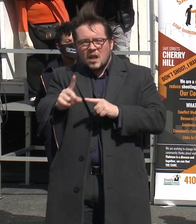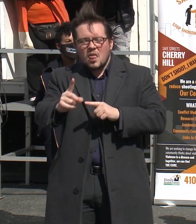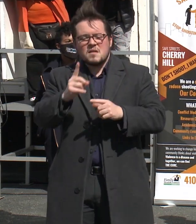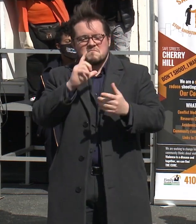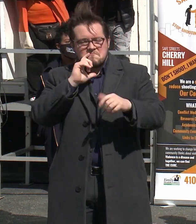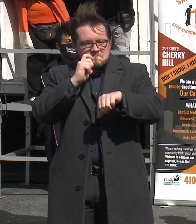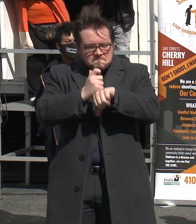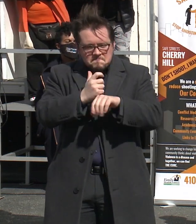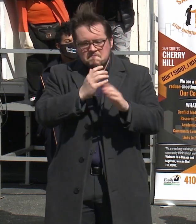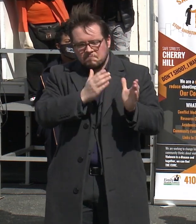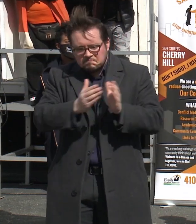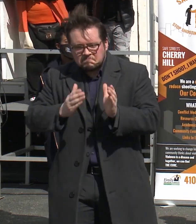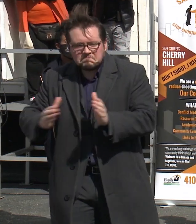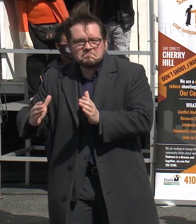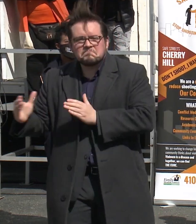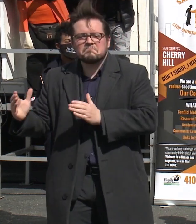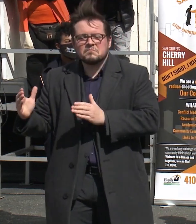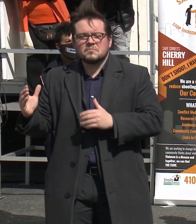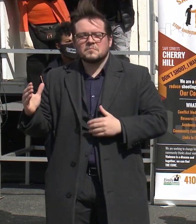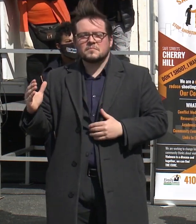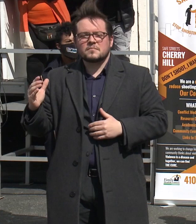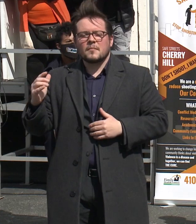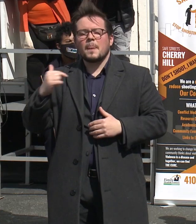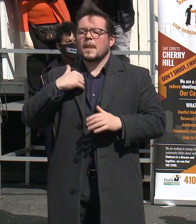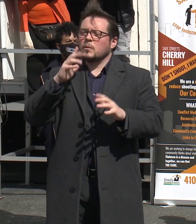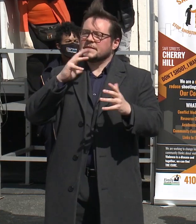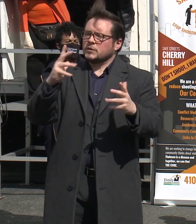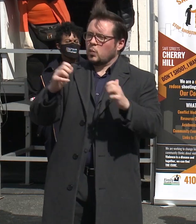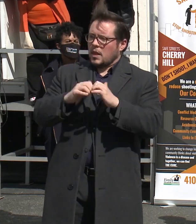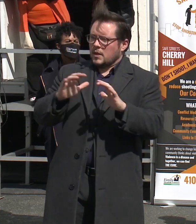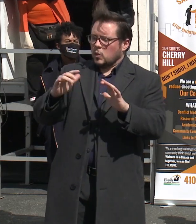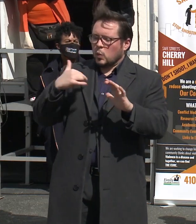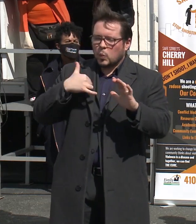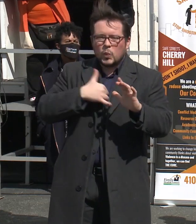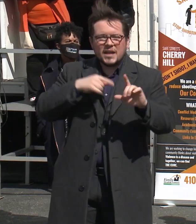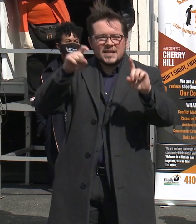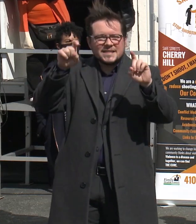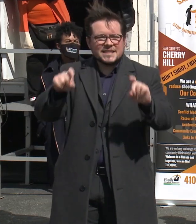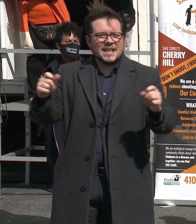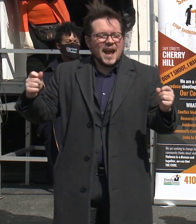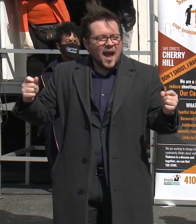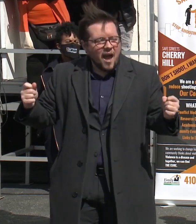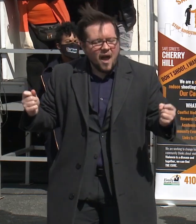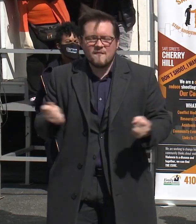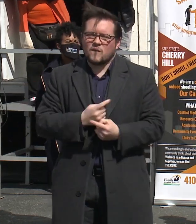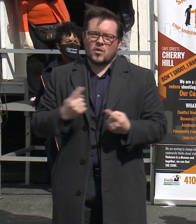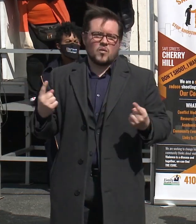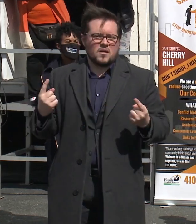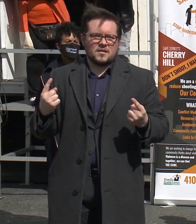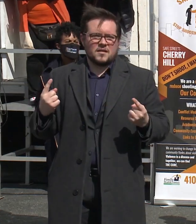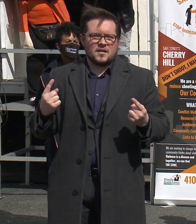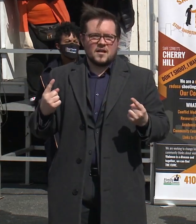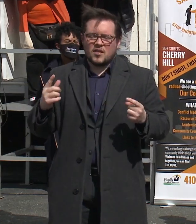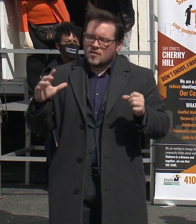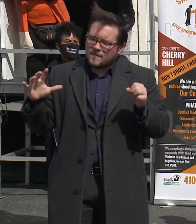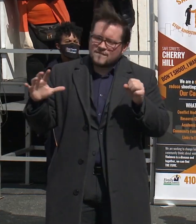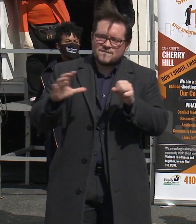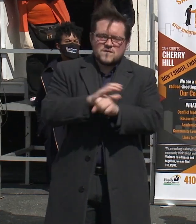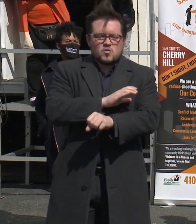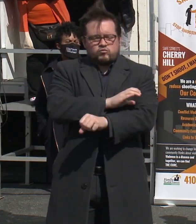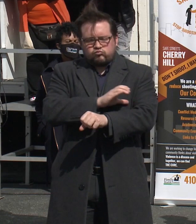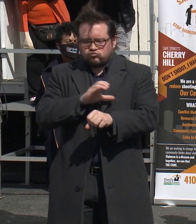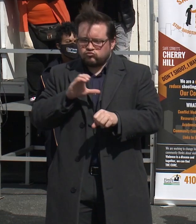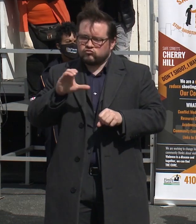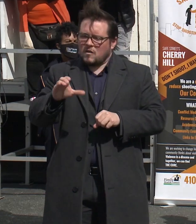I'll close by saying this. We need everyone, the whole weight of Baltimore City,